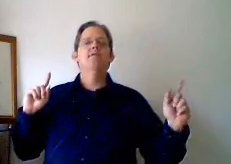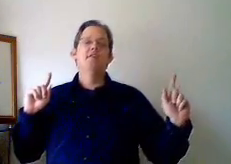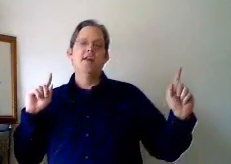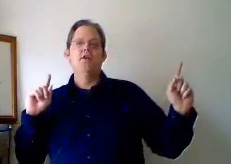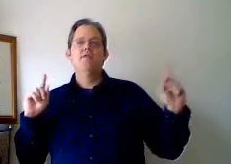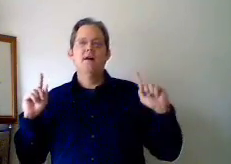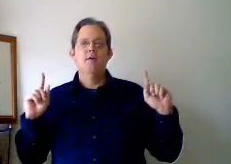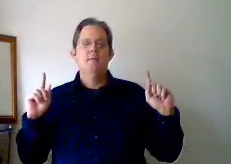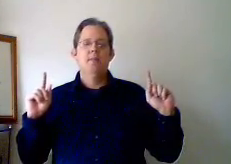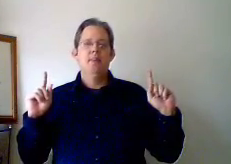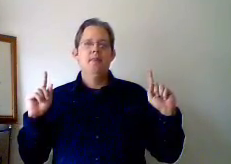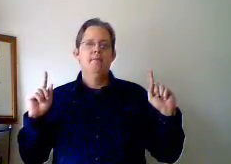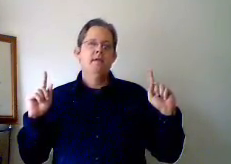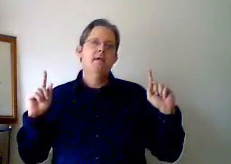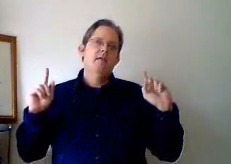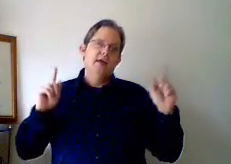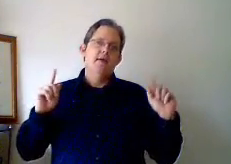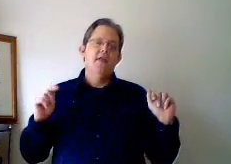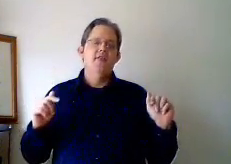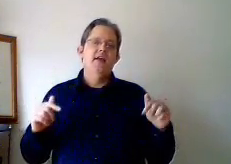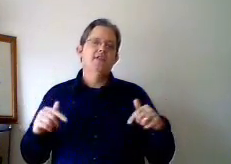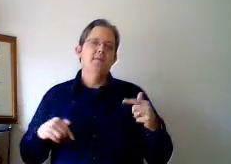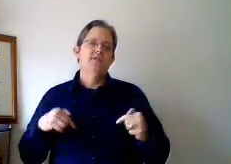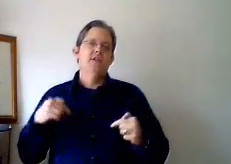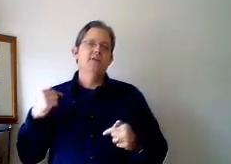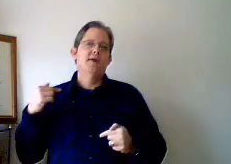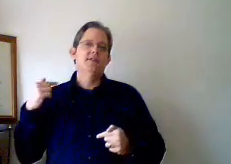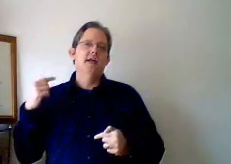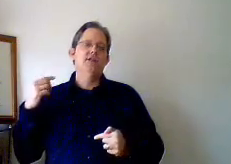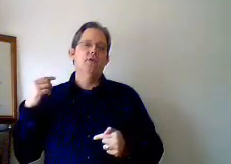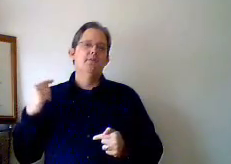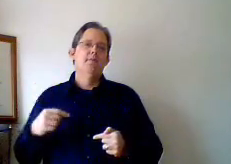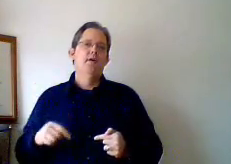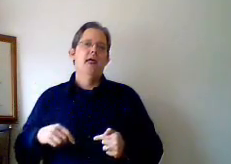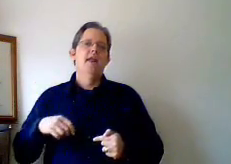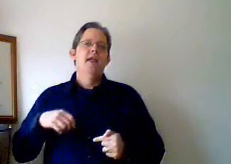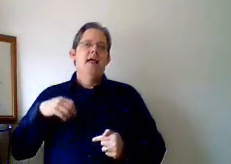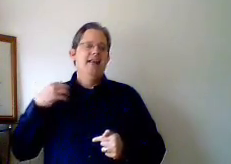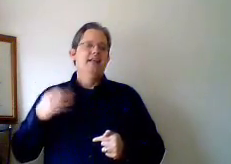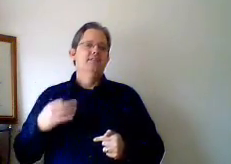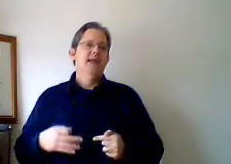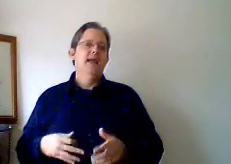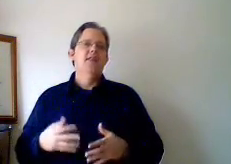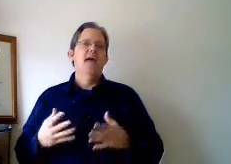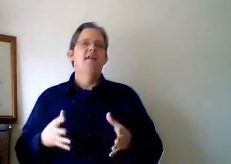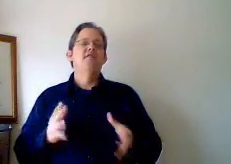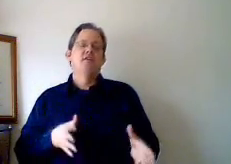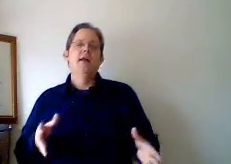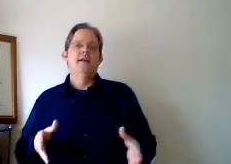friend or foe. Think about that the next time you're in a sales presentation. Remember that it is being that friend